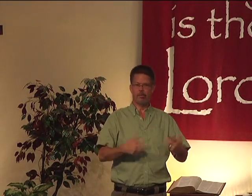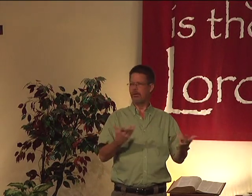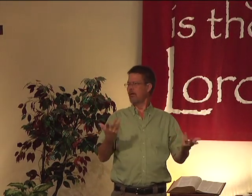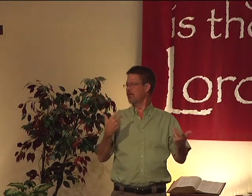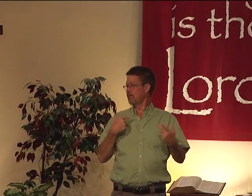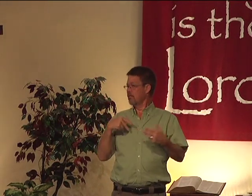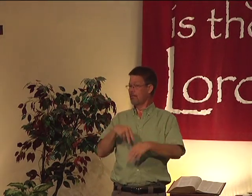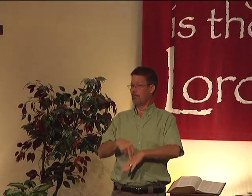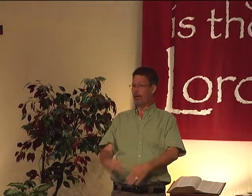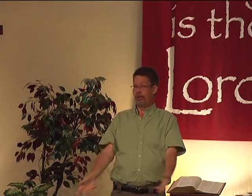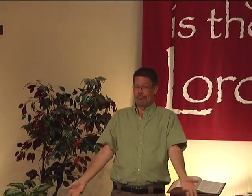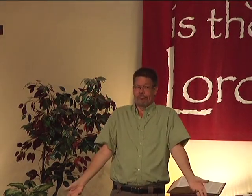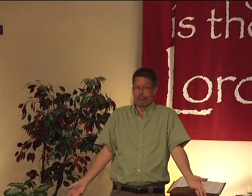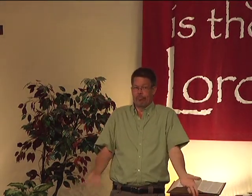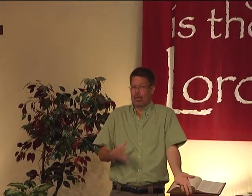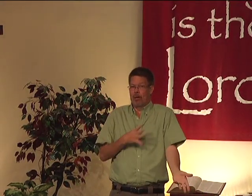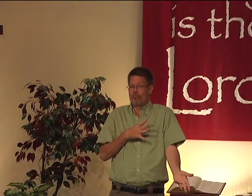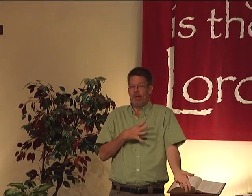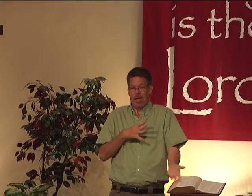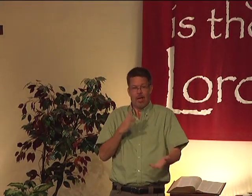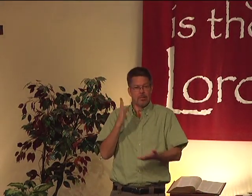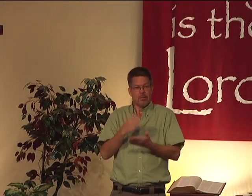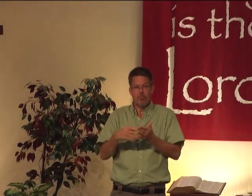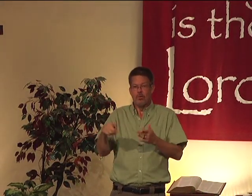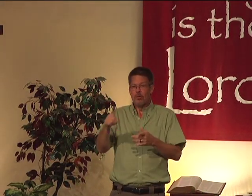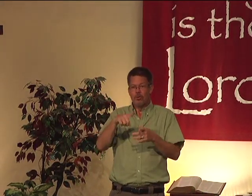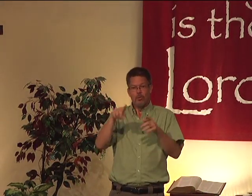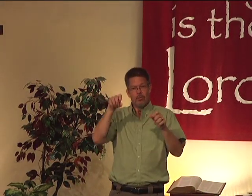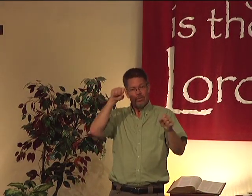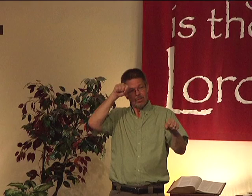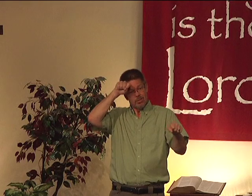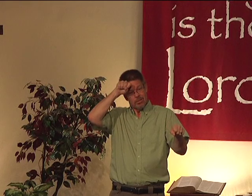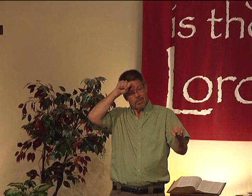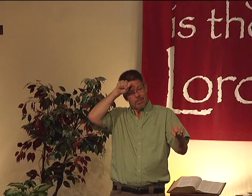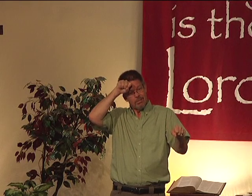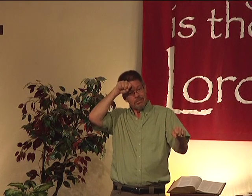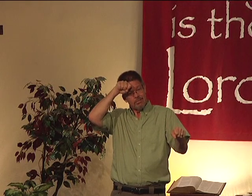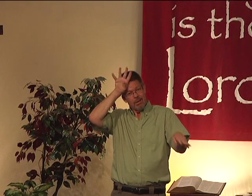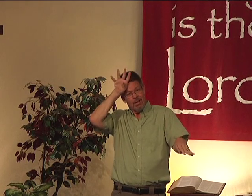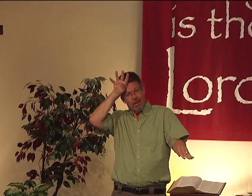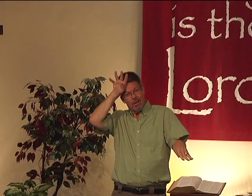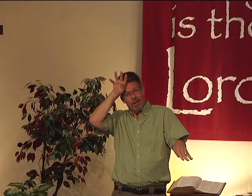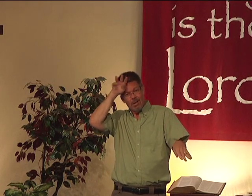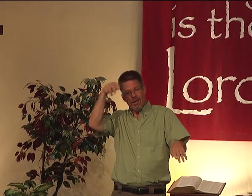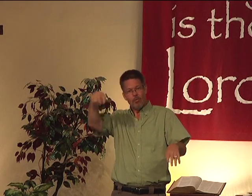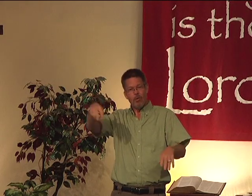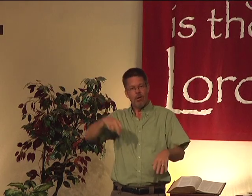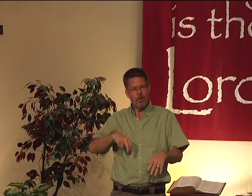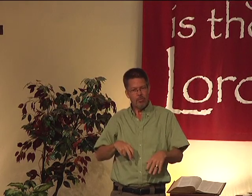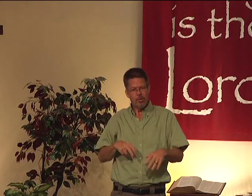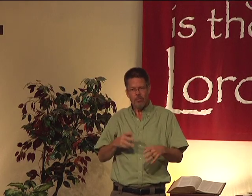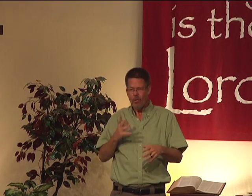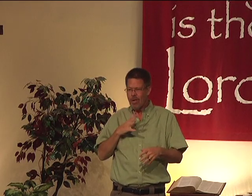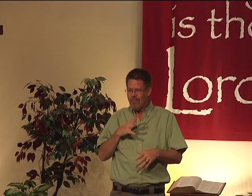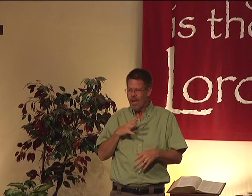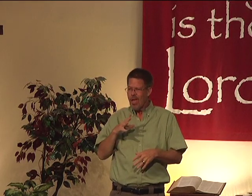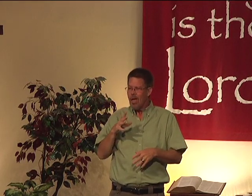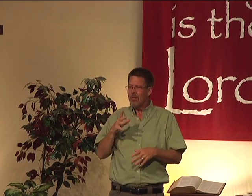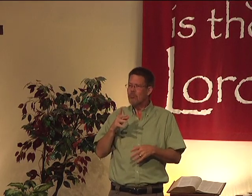Some people are visual like me. They stand up in front. I'm fine with that. But some of you would just be petrified to do this.